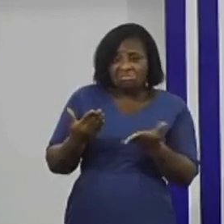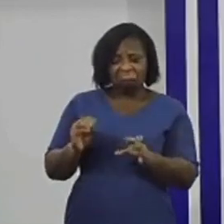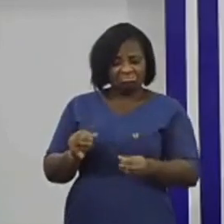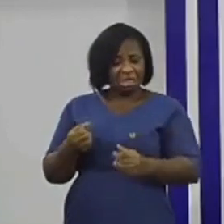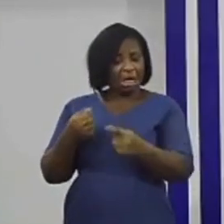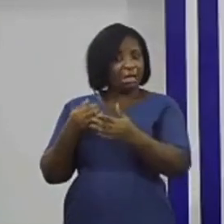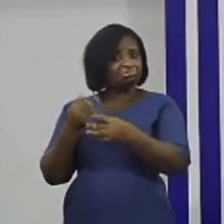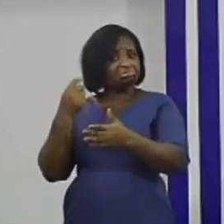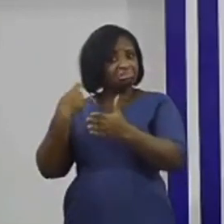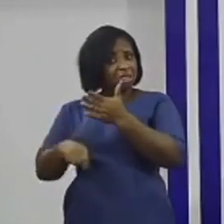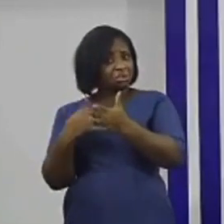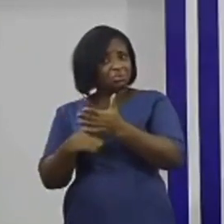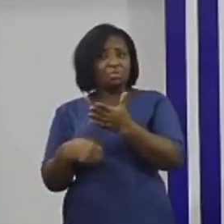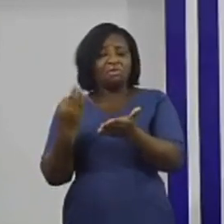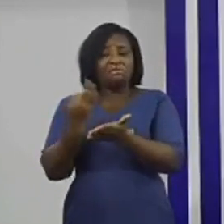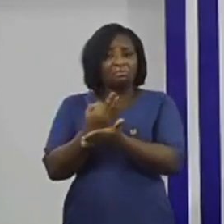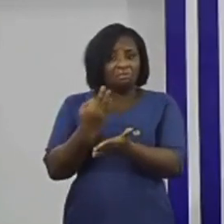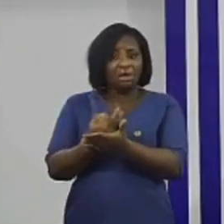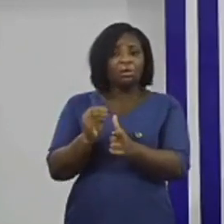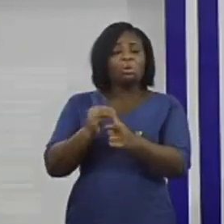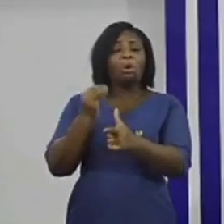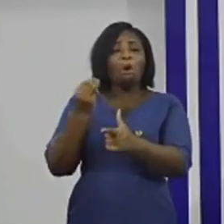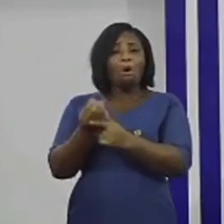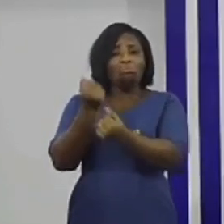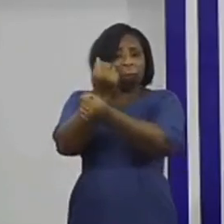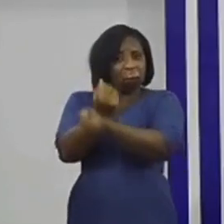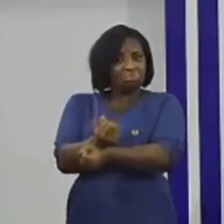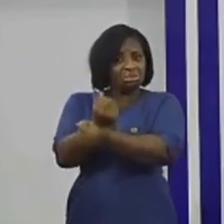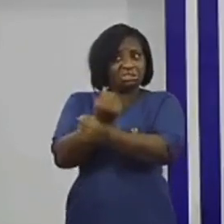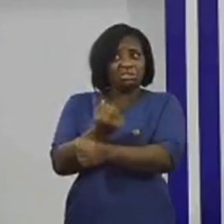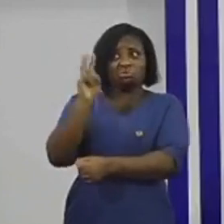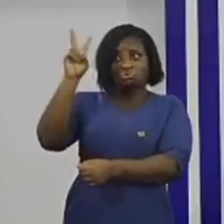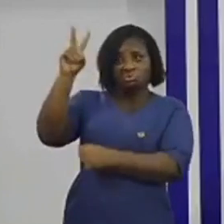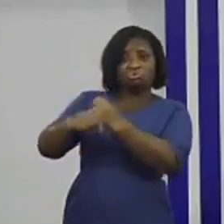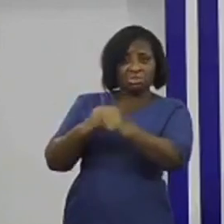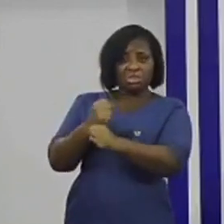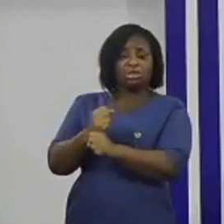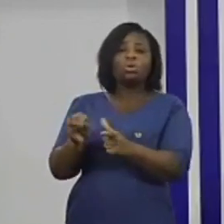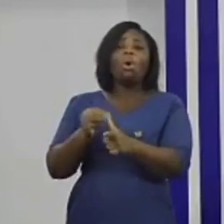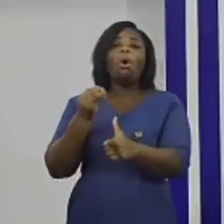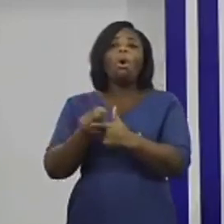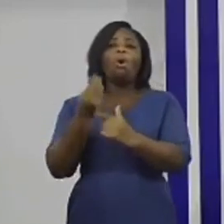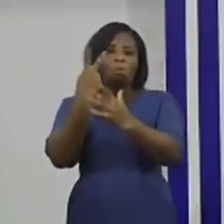and an imprisonment not exceeding two years or both.